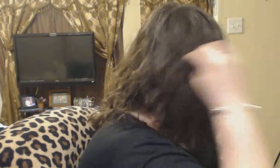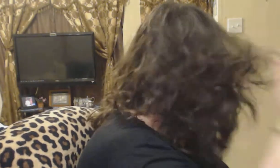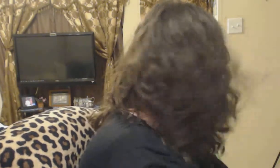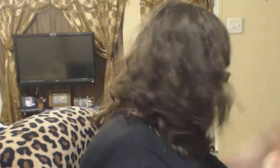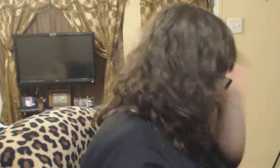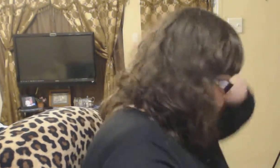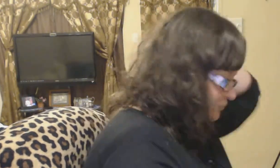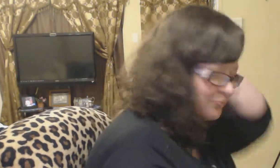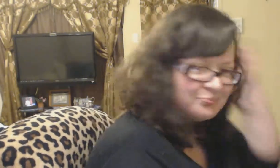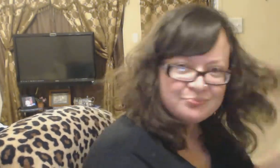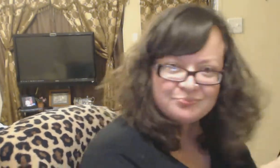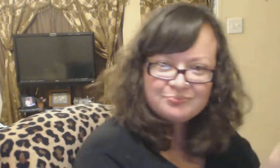idea to be, Thank